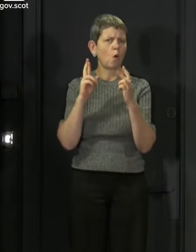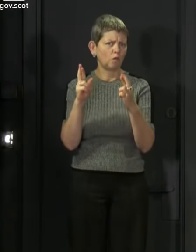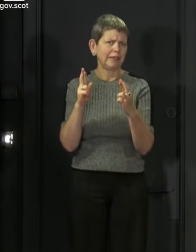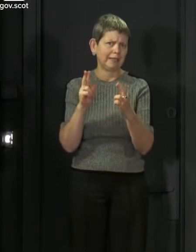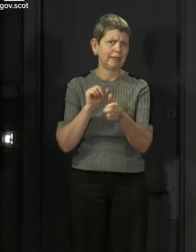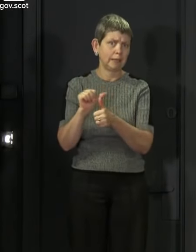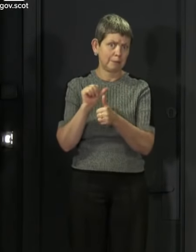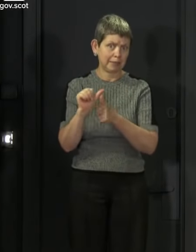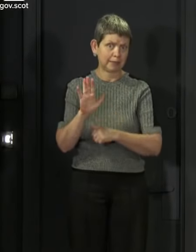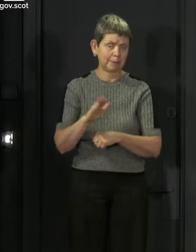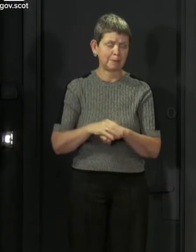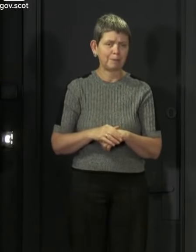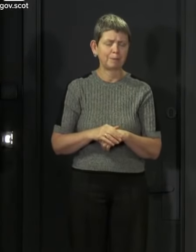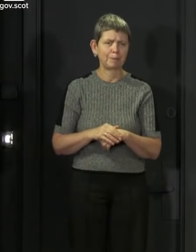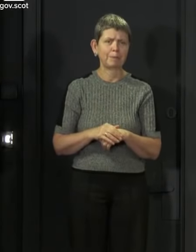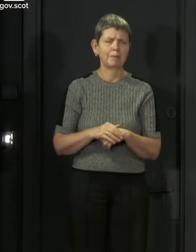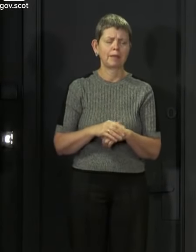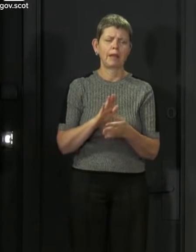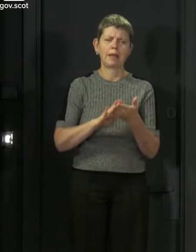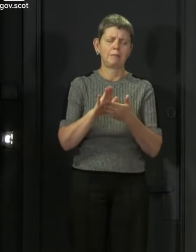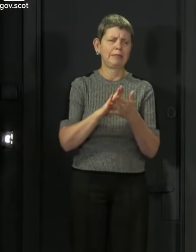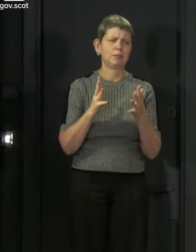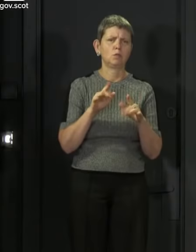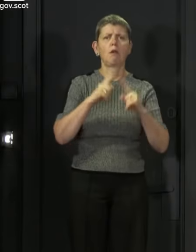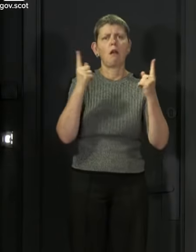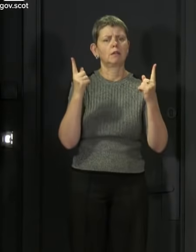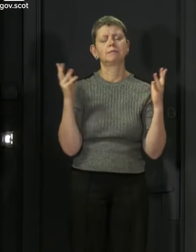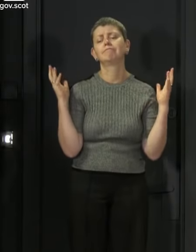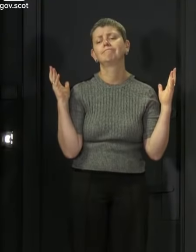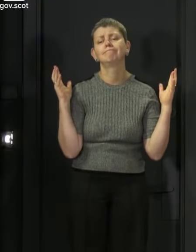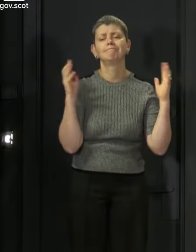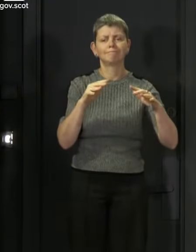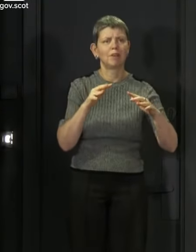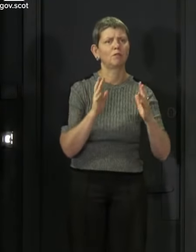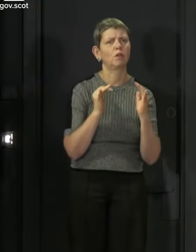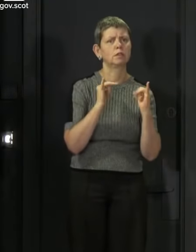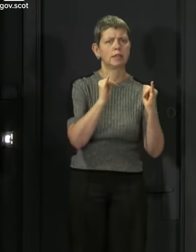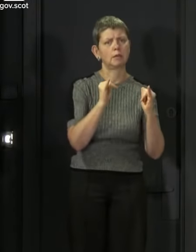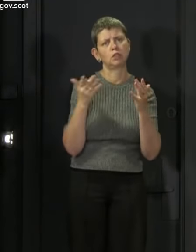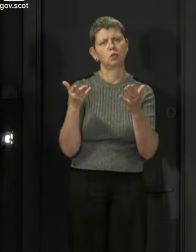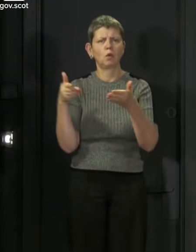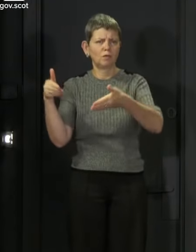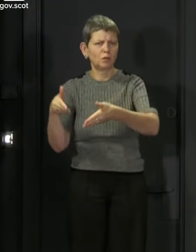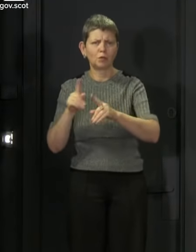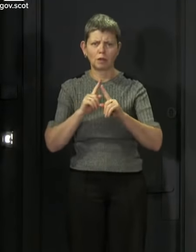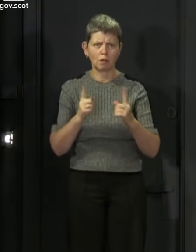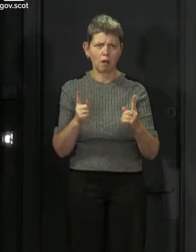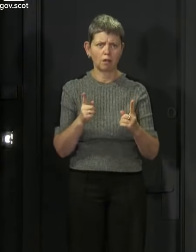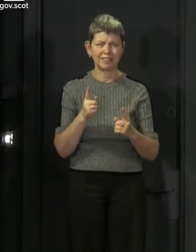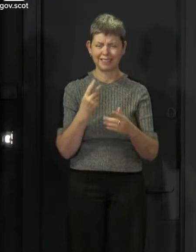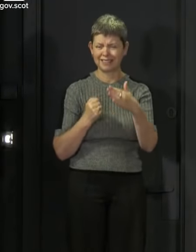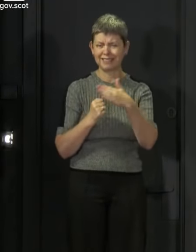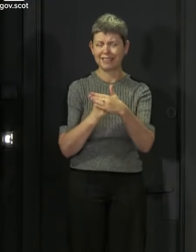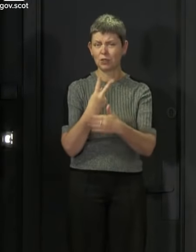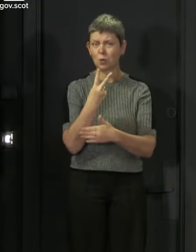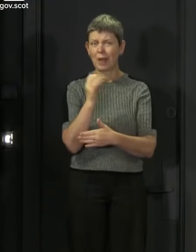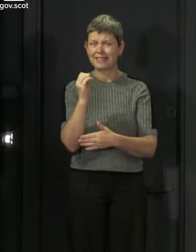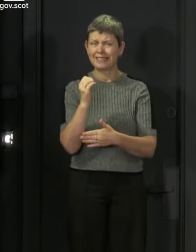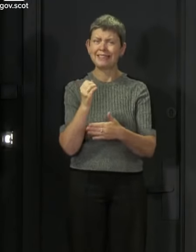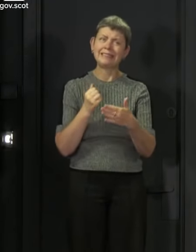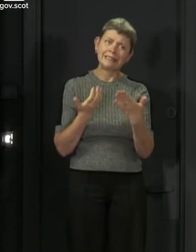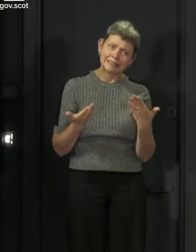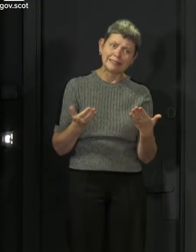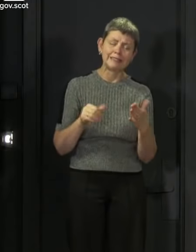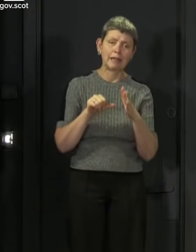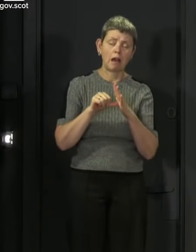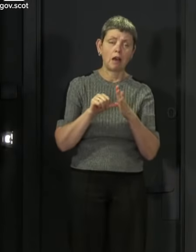weddings, civil partnerships and funerals. It is, with a limit of 20, still quite restrictive, but